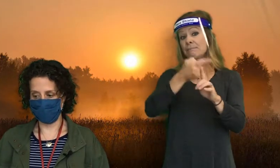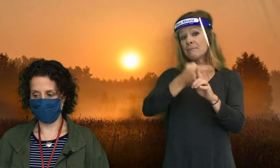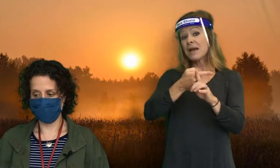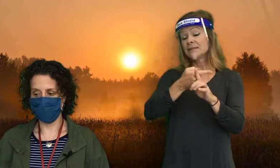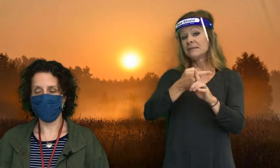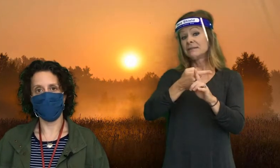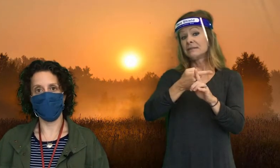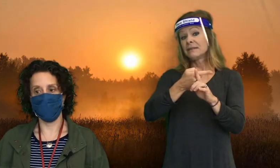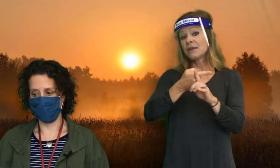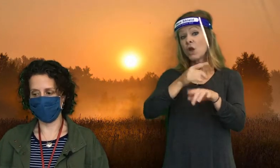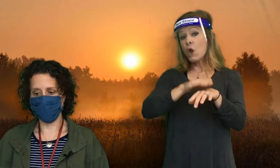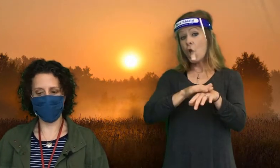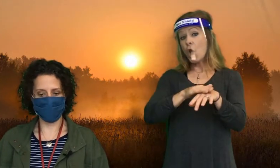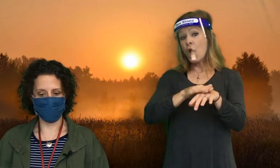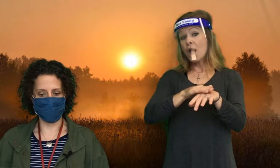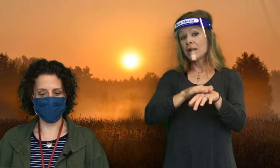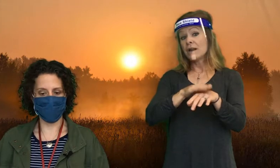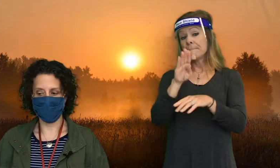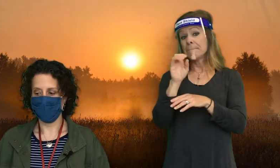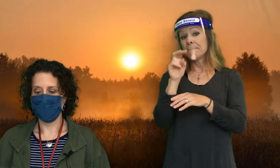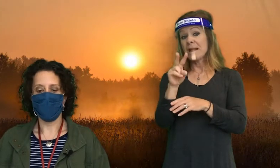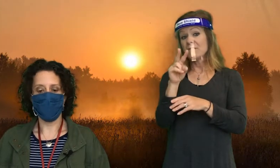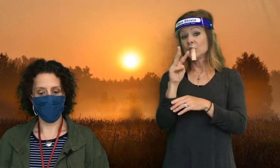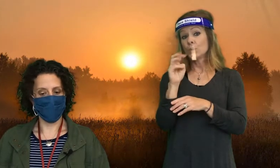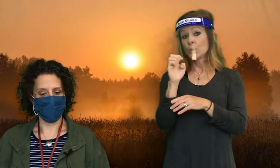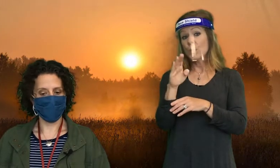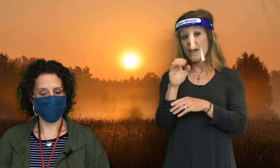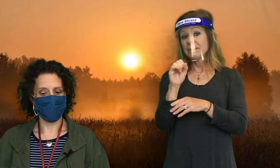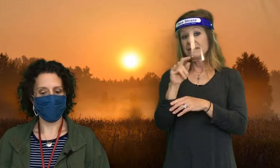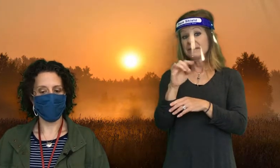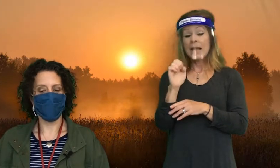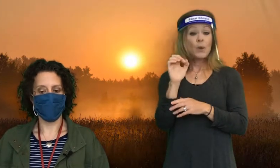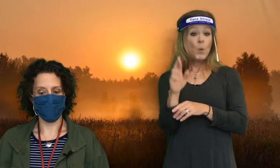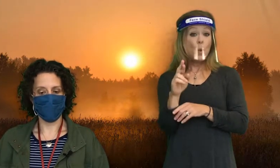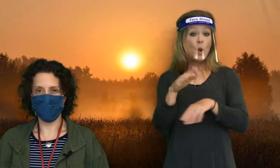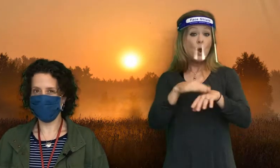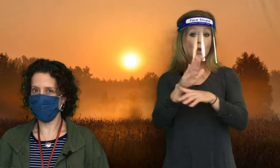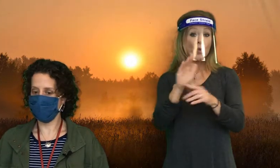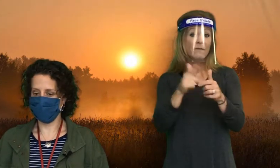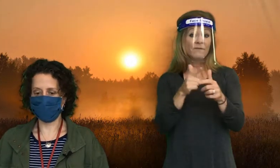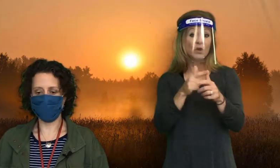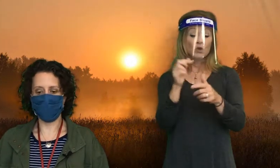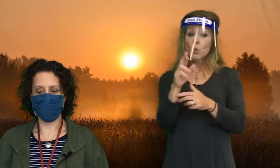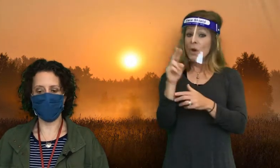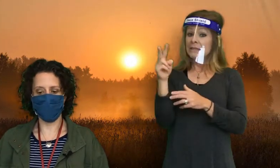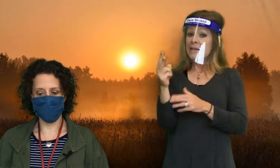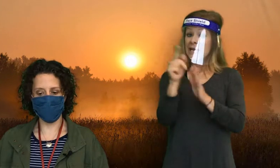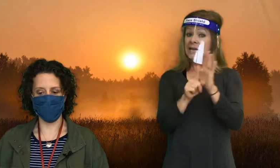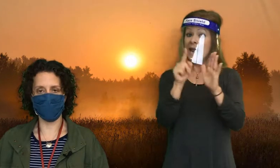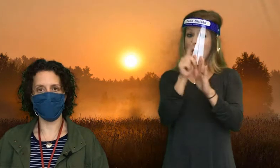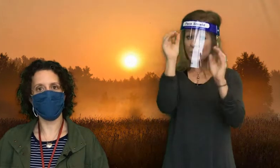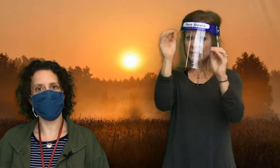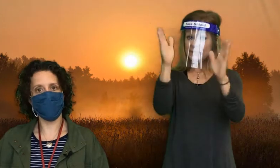edition on the Beverage website or on your first or second hour